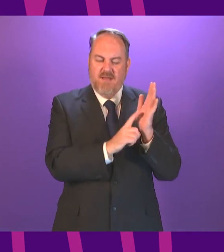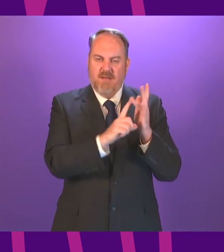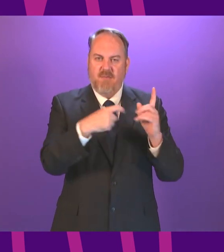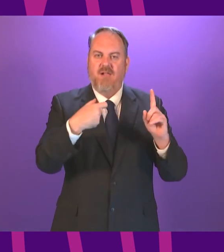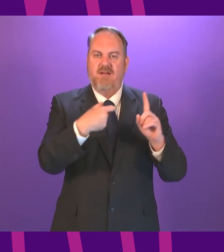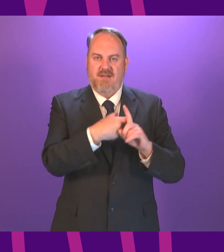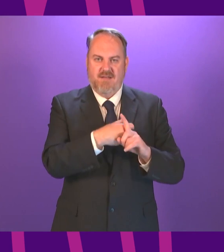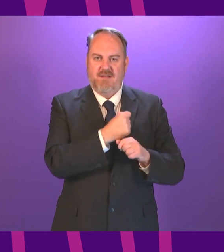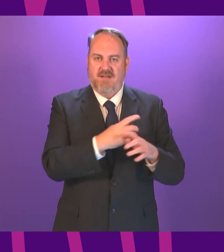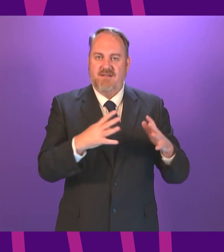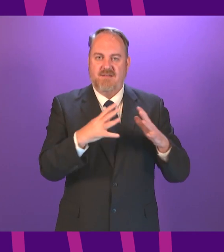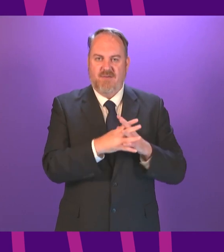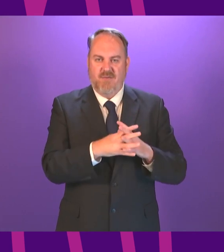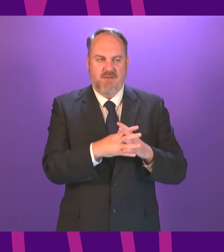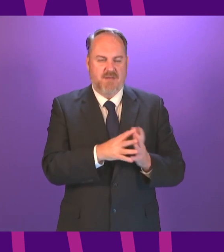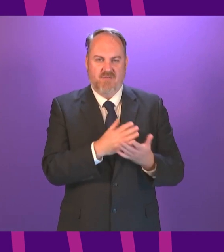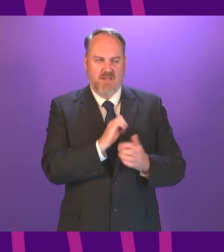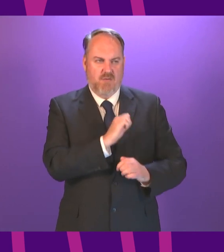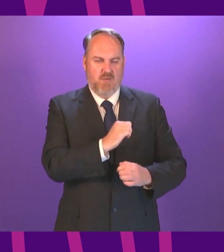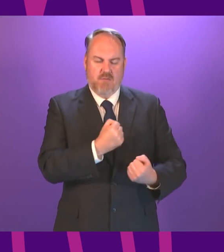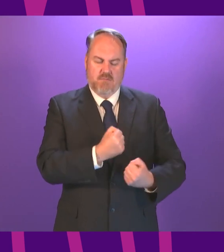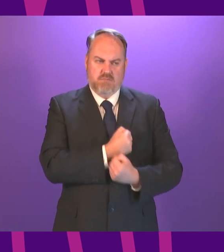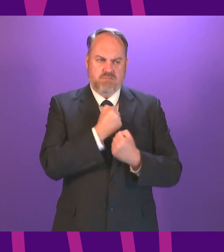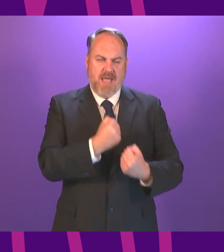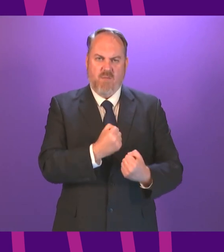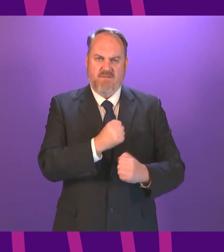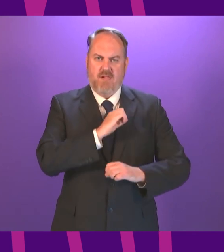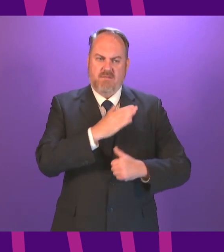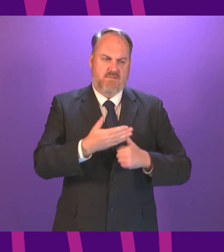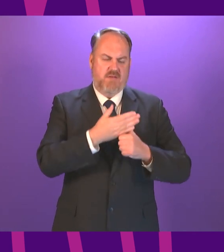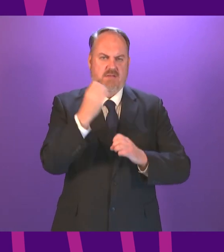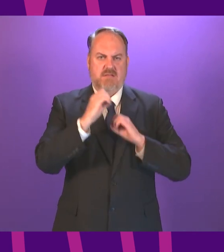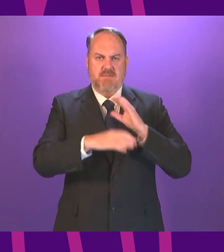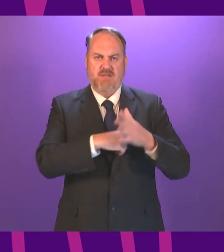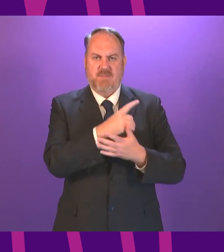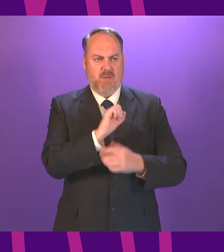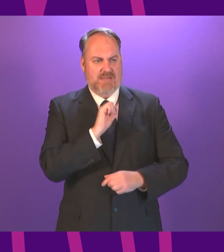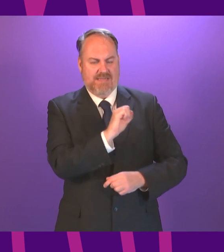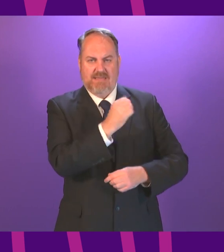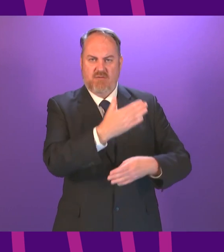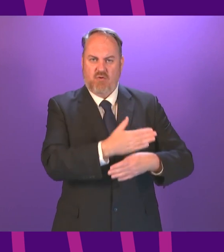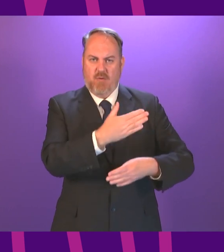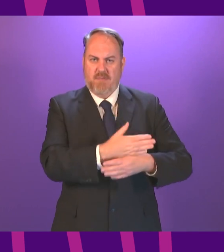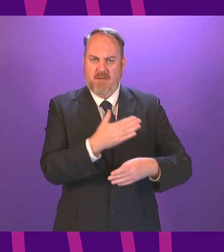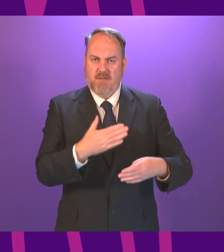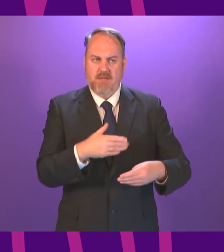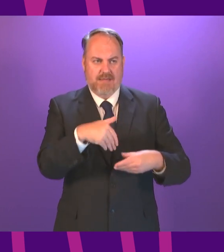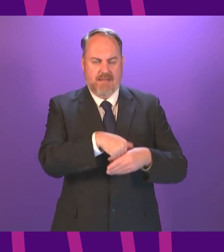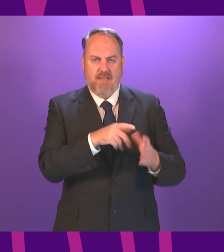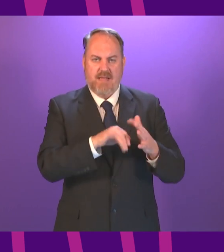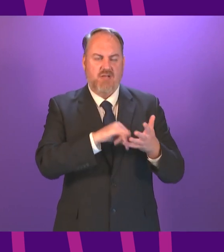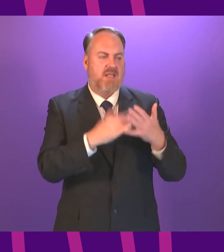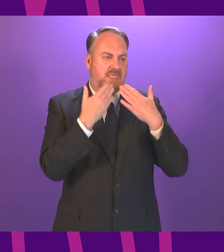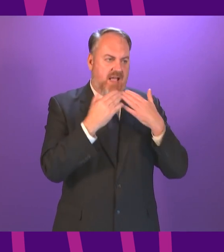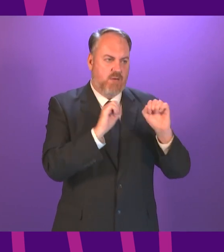he spoke very emotively very emotionally very powerfully about his own role in the NHS for which I thank him throughout the